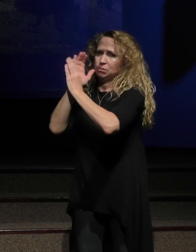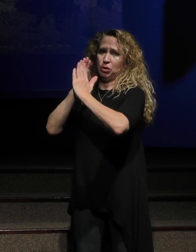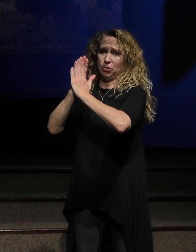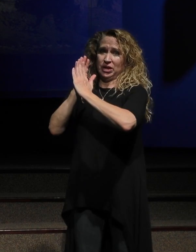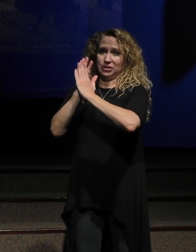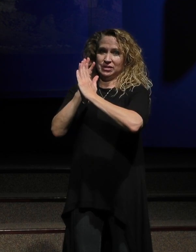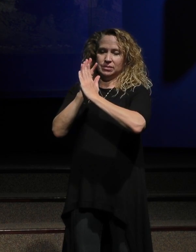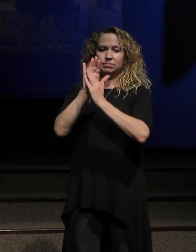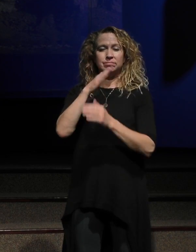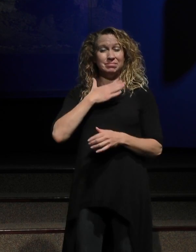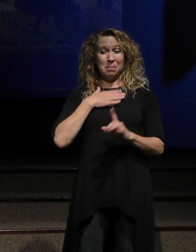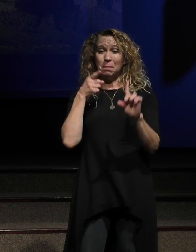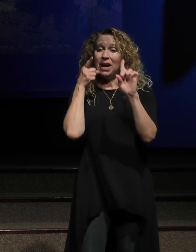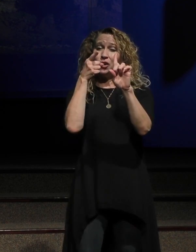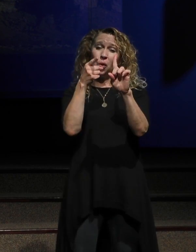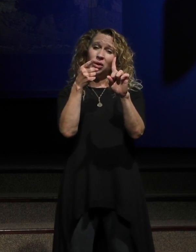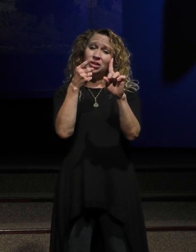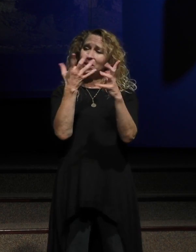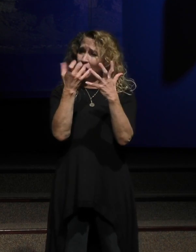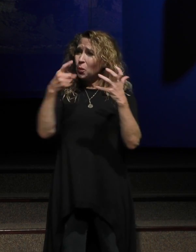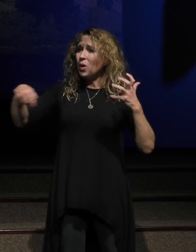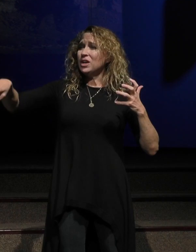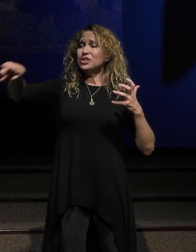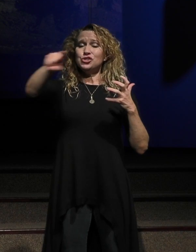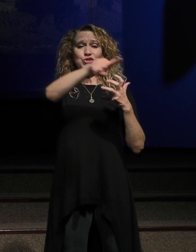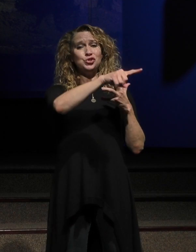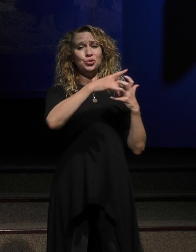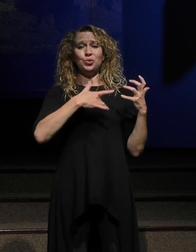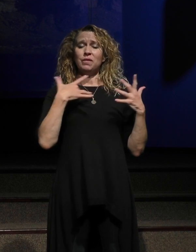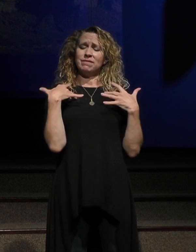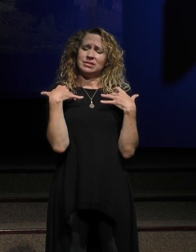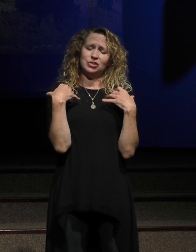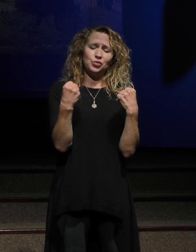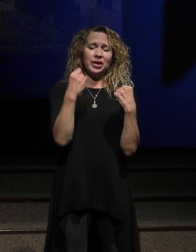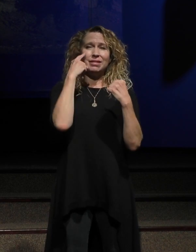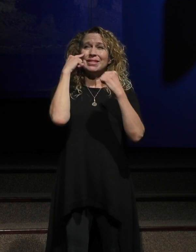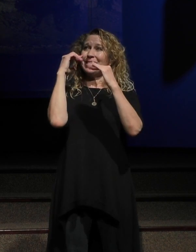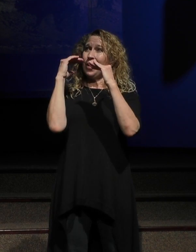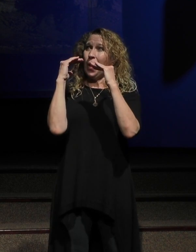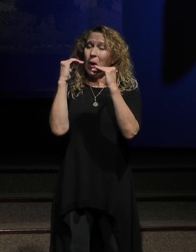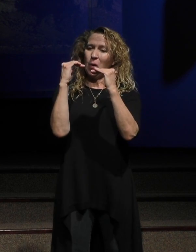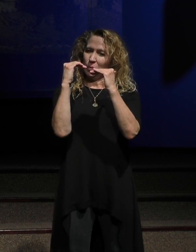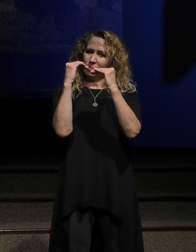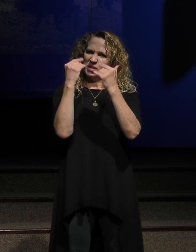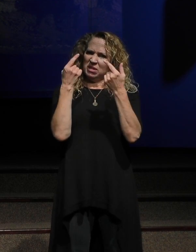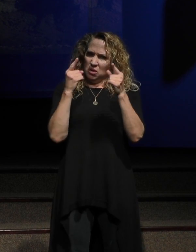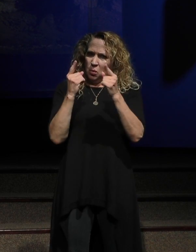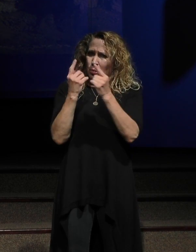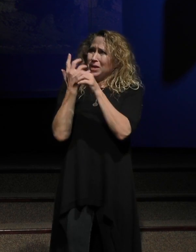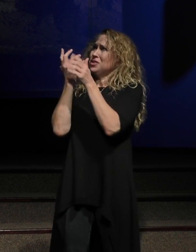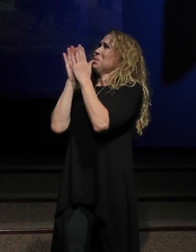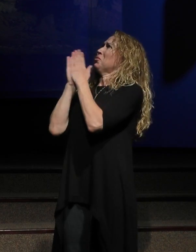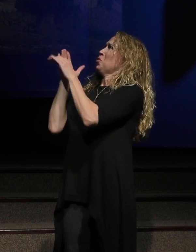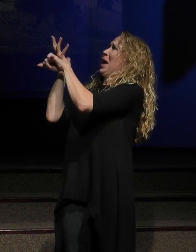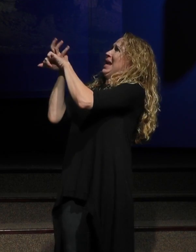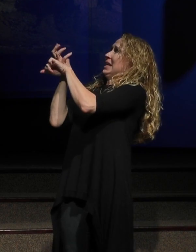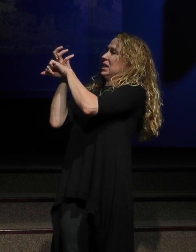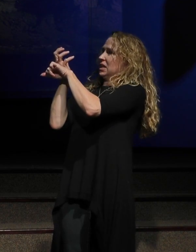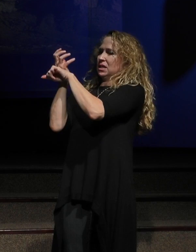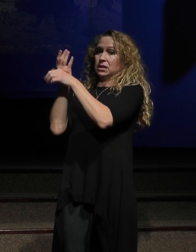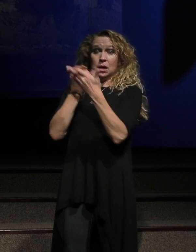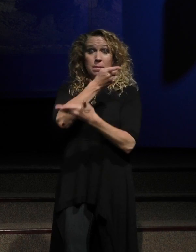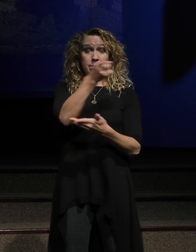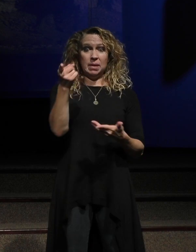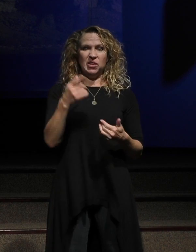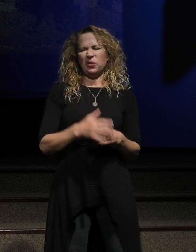is that you would find strength and you would find hope in your time of praying that desperate prayer. And if you're here today and you're going, you know what? I really don't have